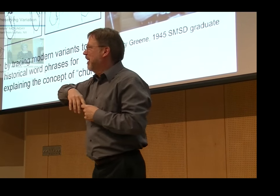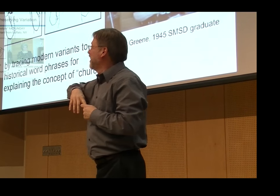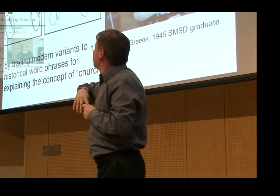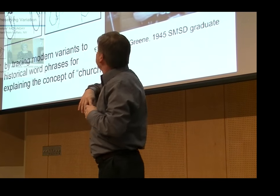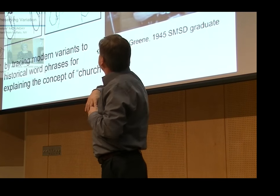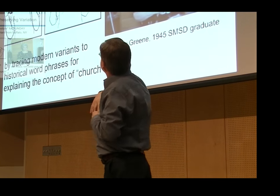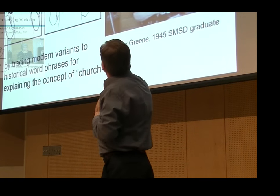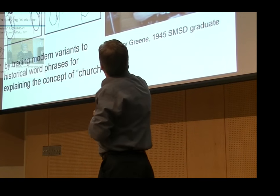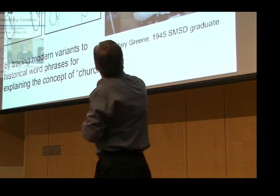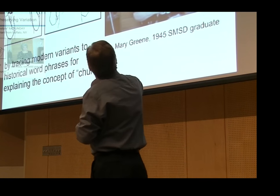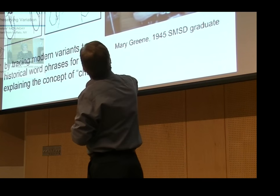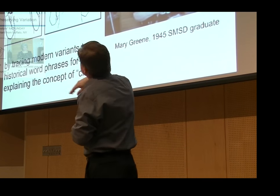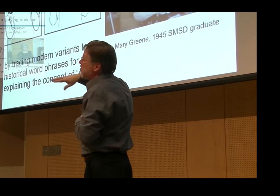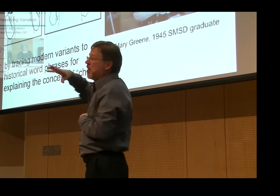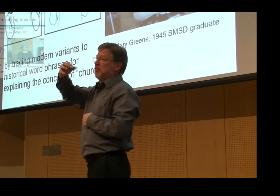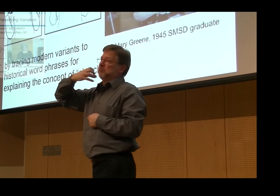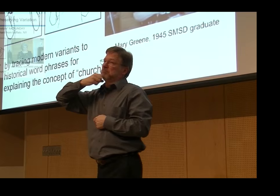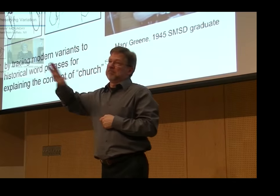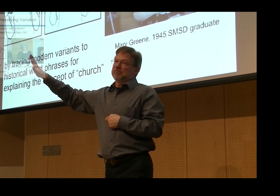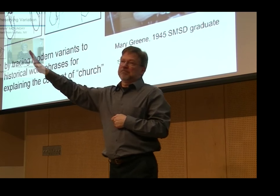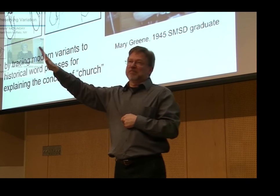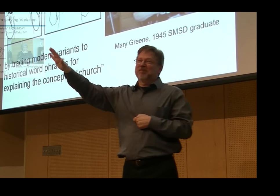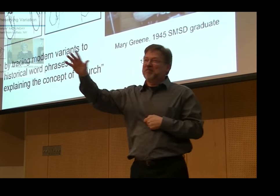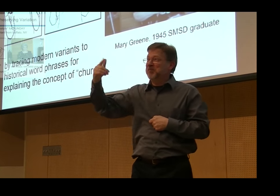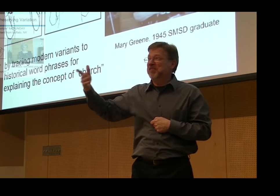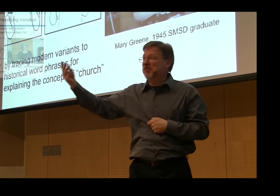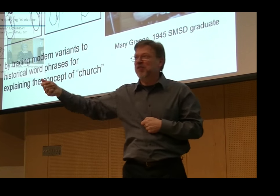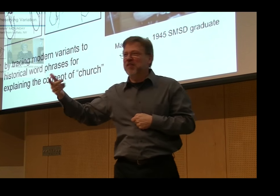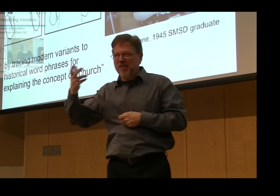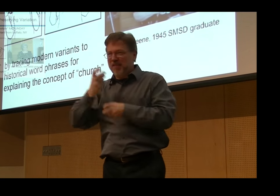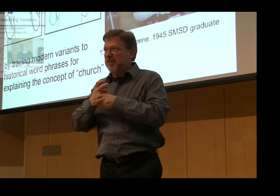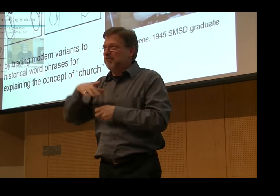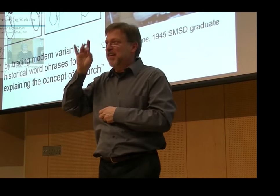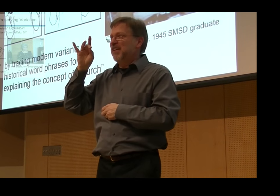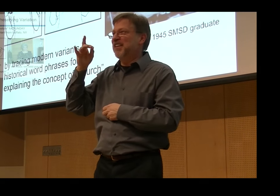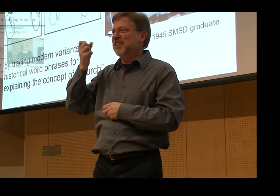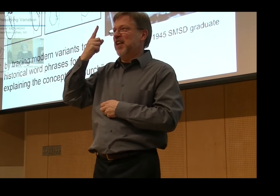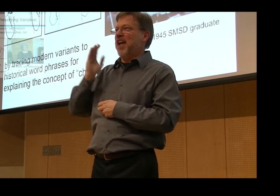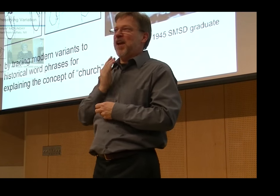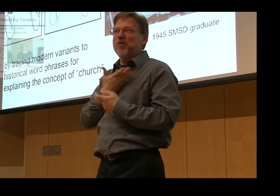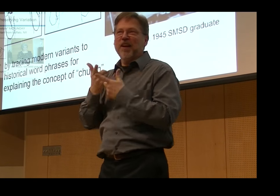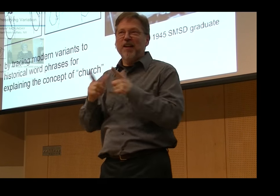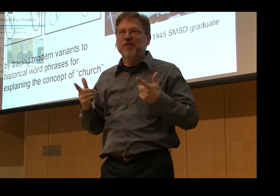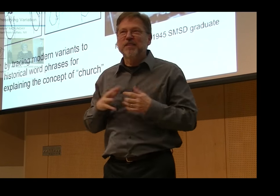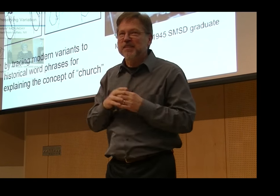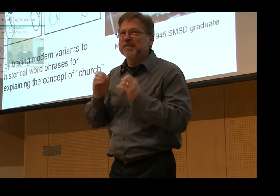With this understanding, we can look at and pay homage to elderly